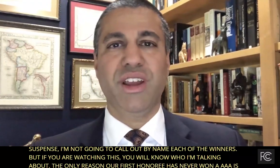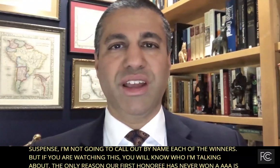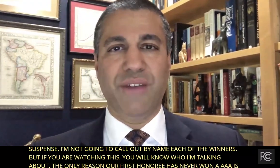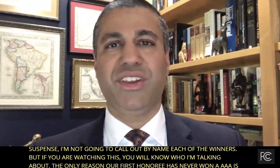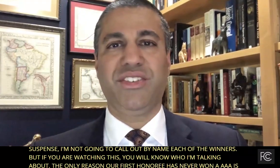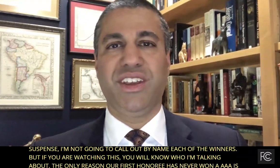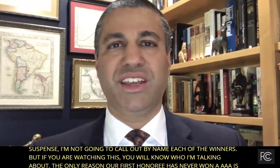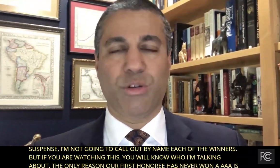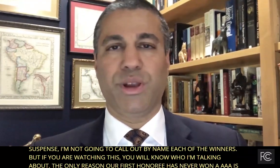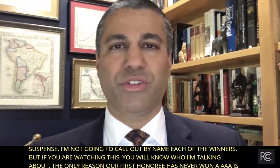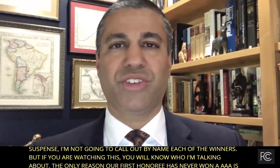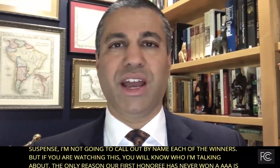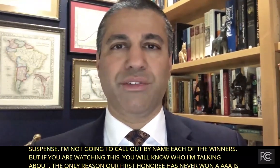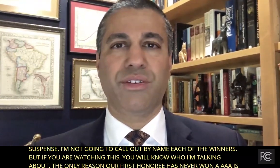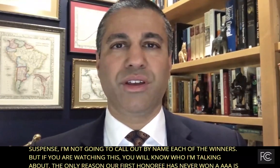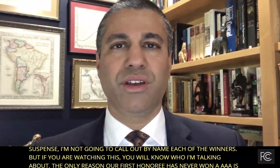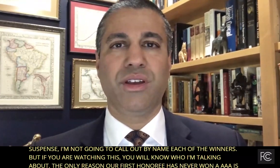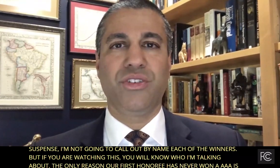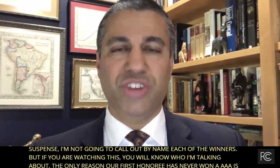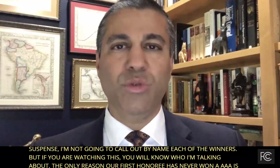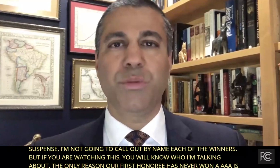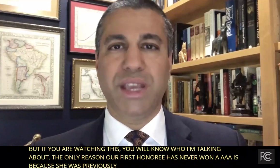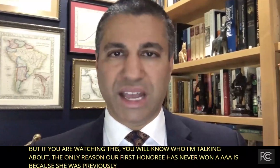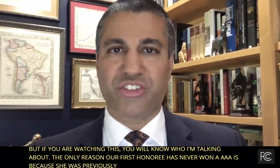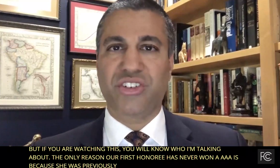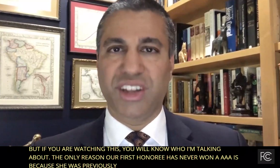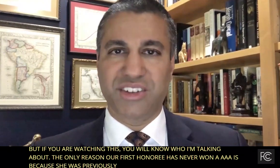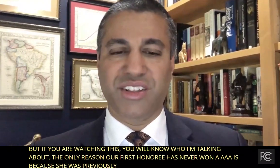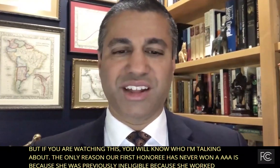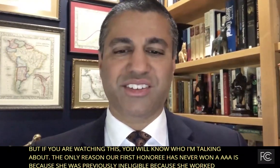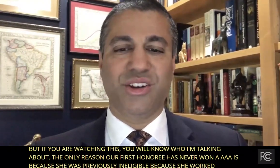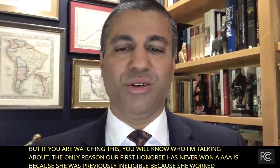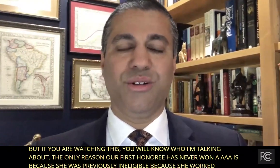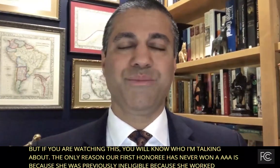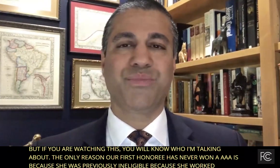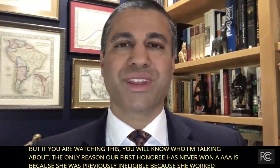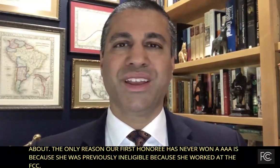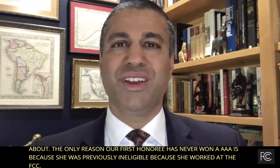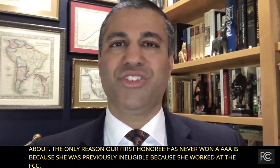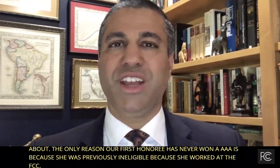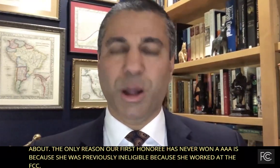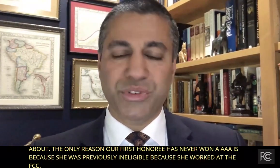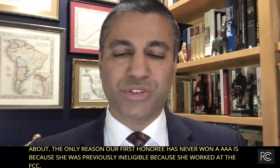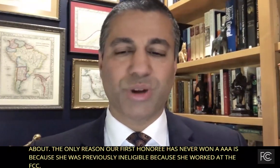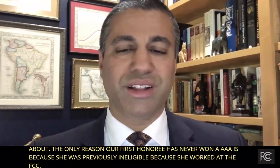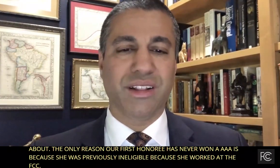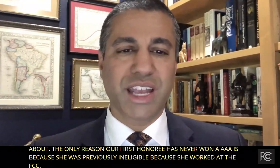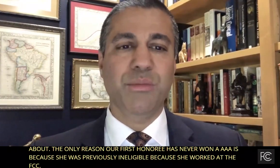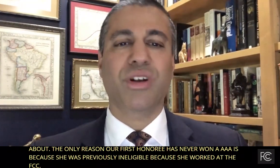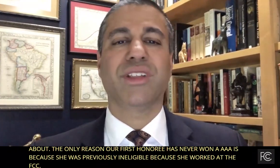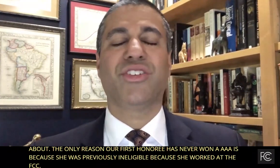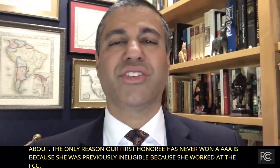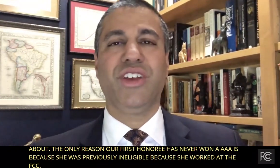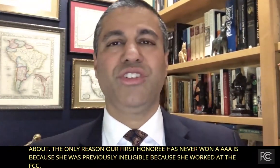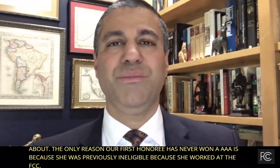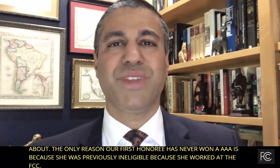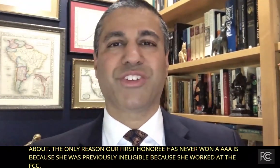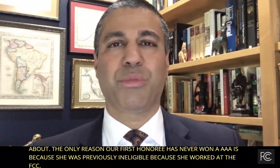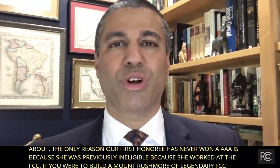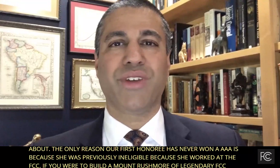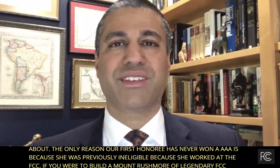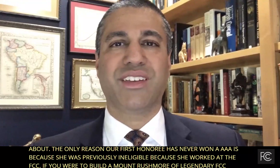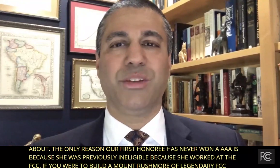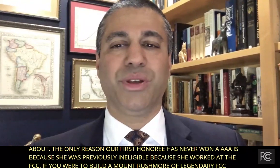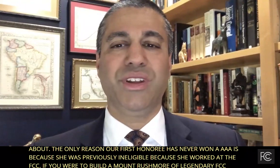legendary FCC career staff, she would be etched into that stone. She helped to write landmark legislation